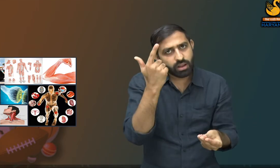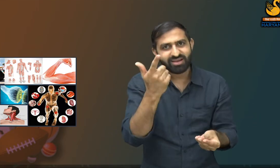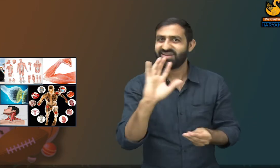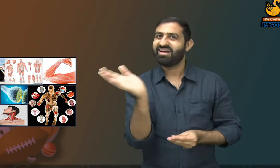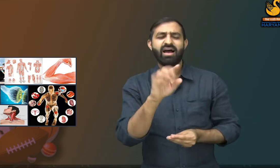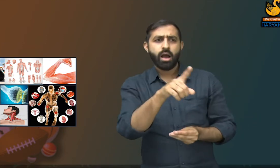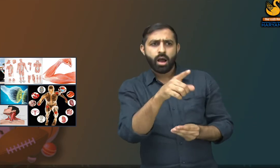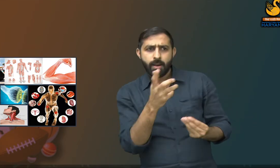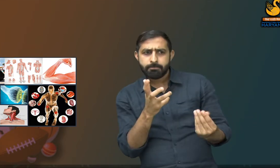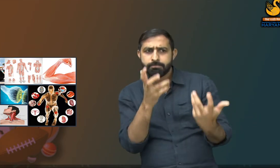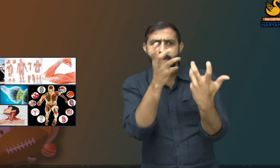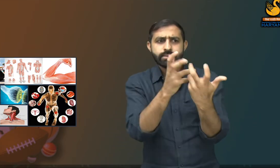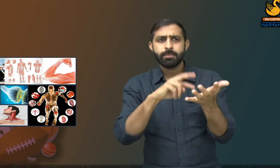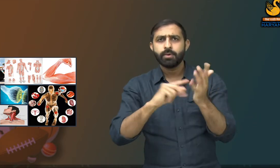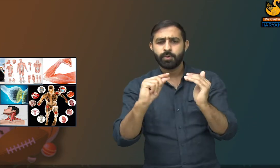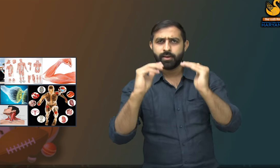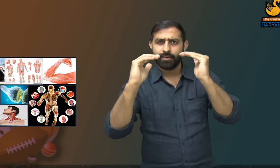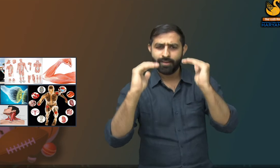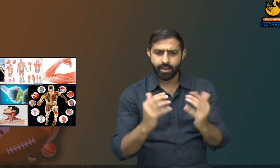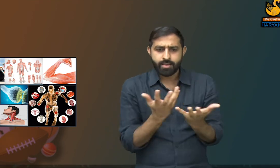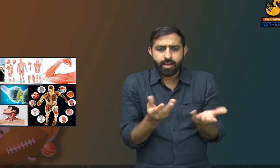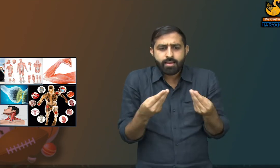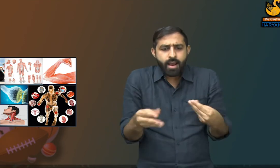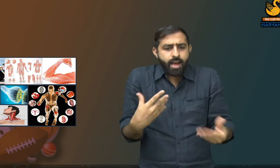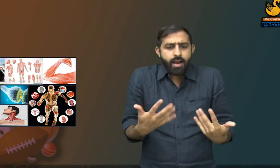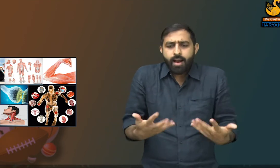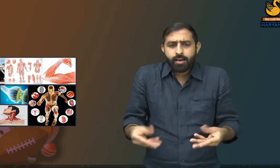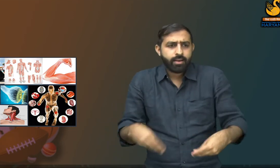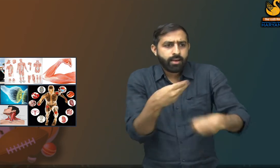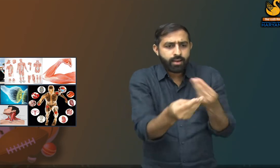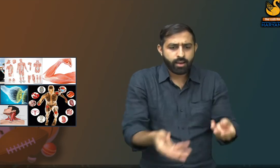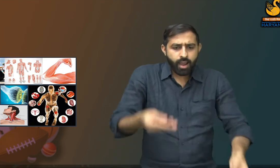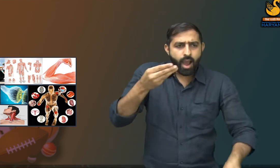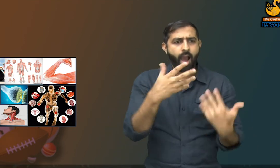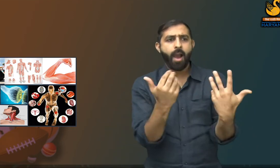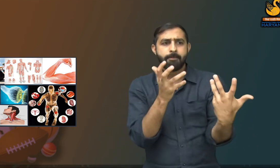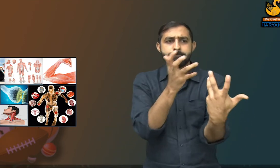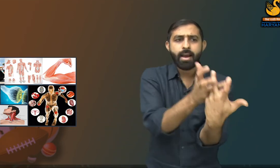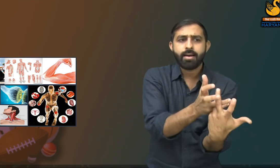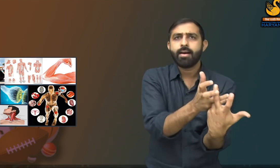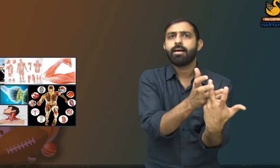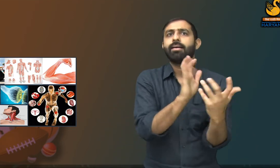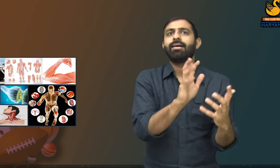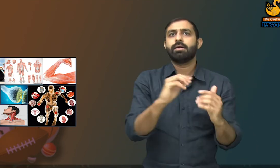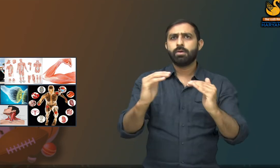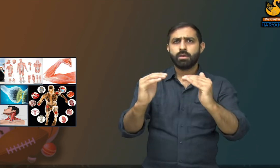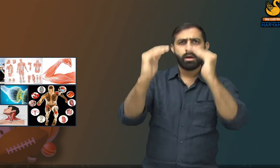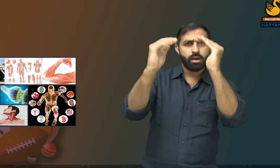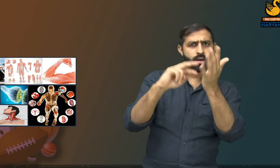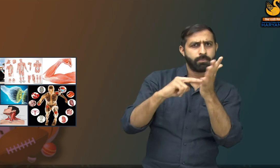heavy work? No. They can do work according to their strength. It depends on the capability and